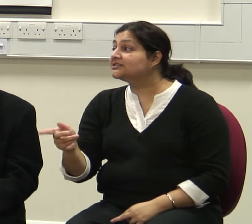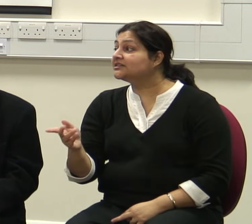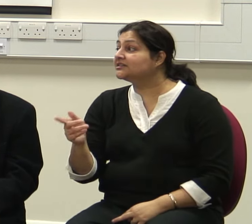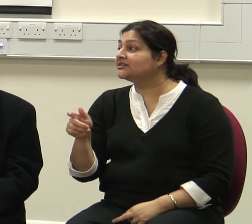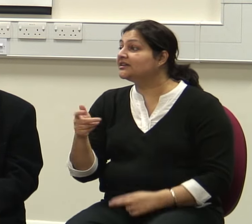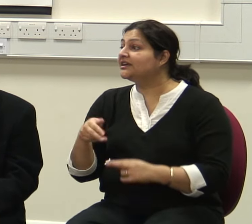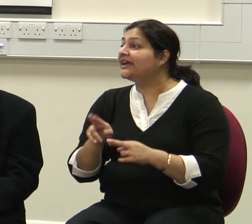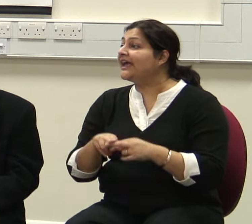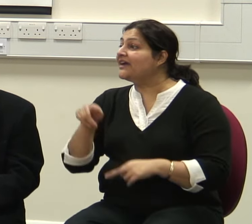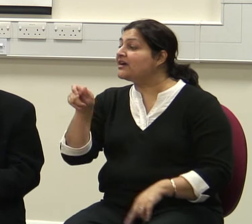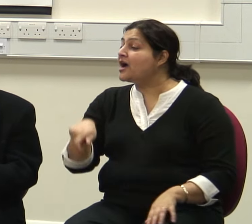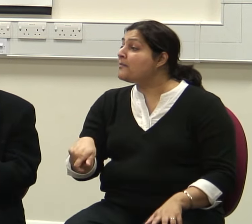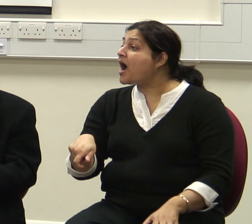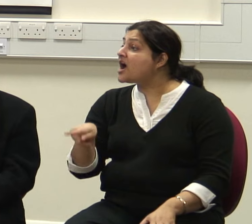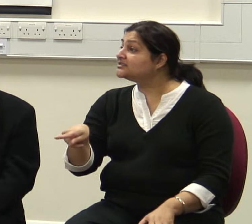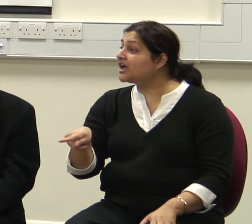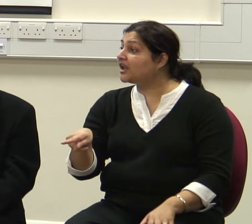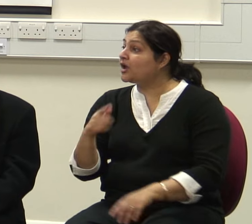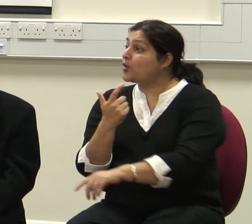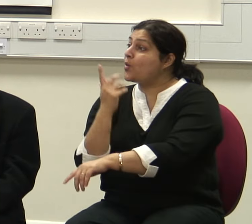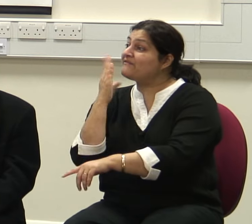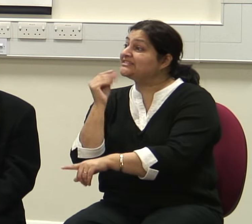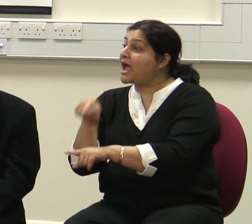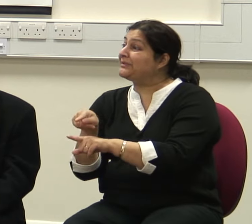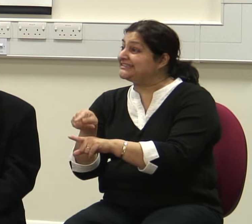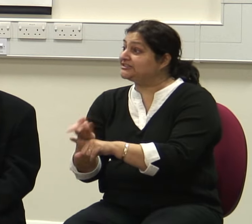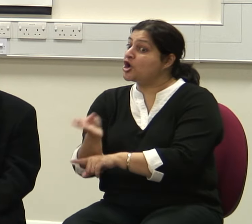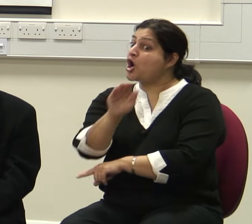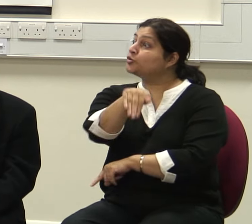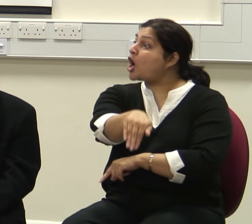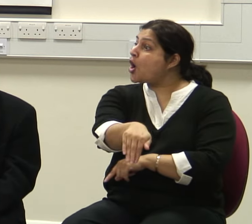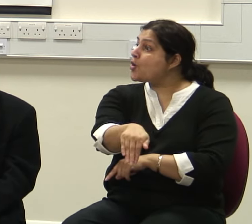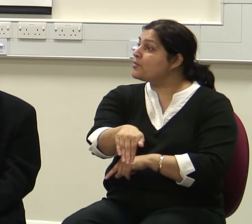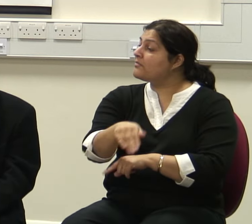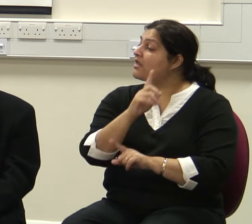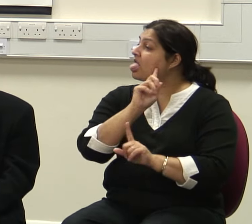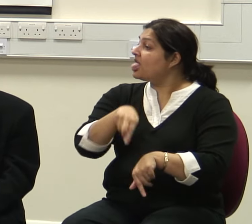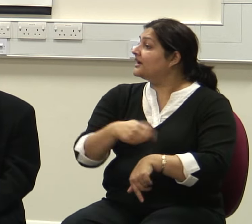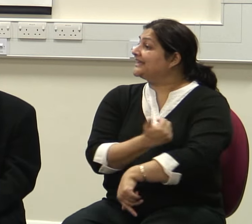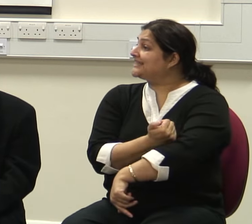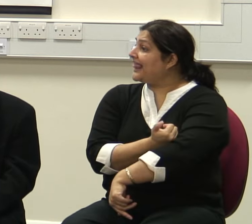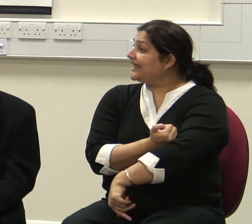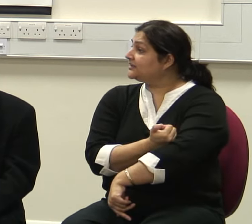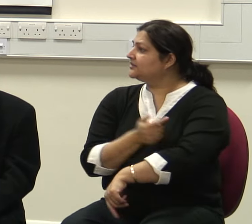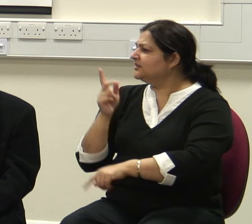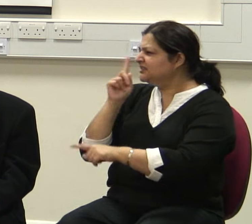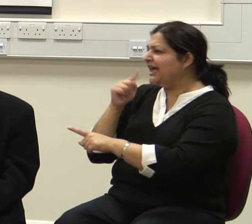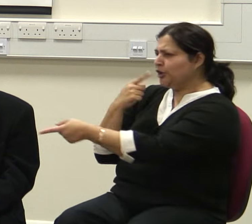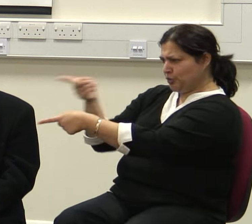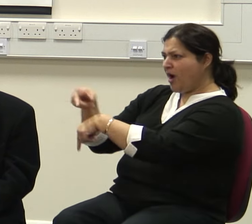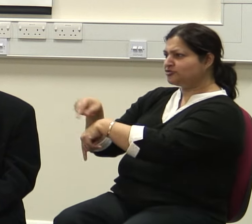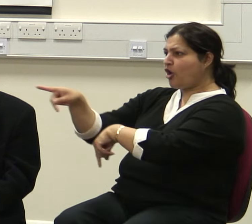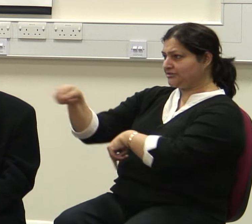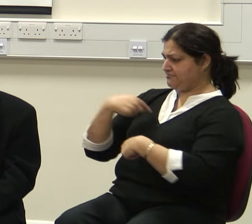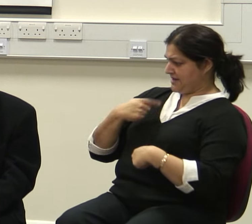Sorry to say it. – Well... You are the doctor. mean let's be practical about this. I am the patient. And I come